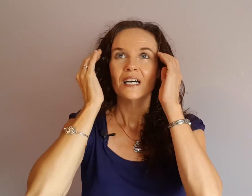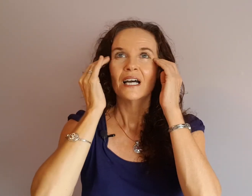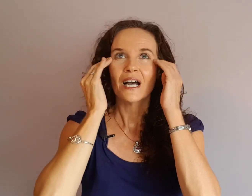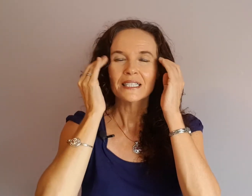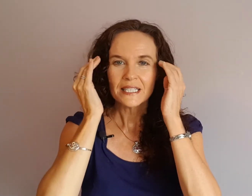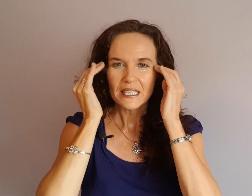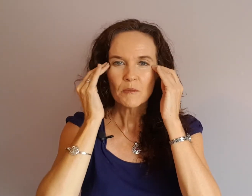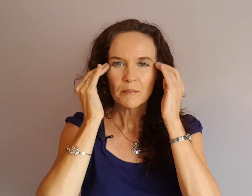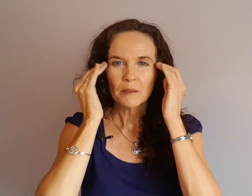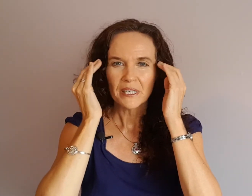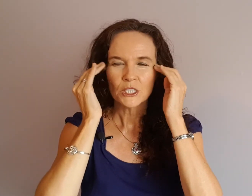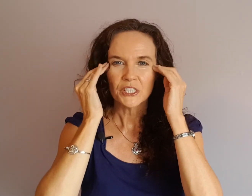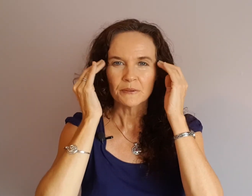I can see my big picture.